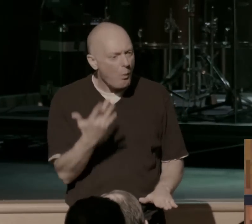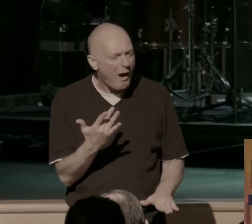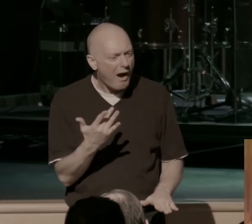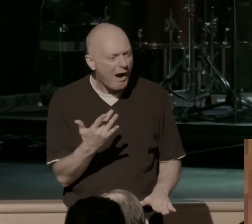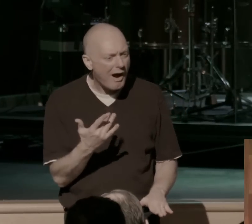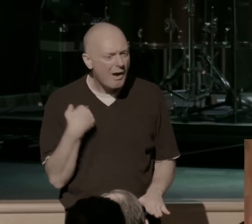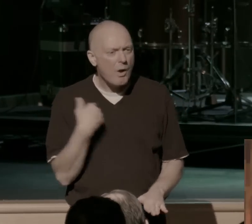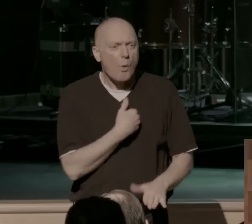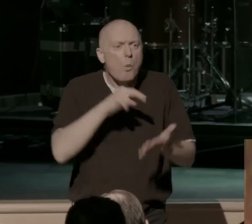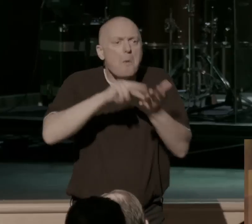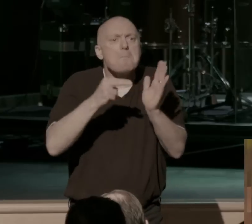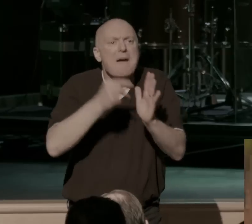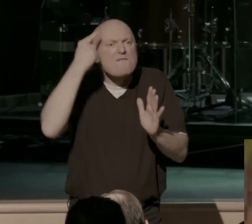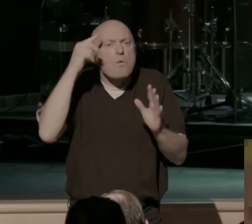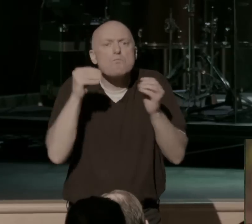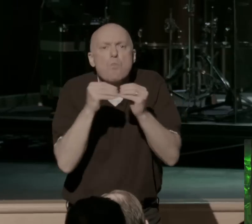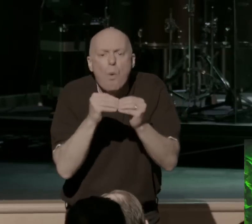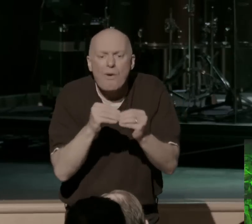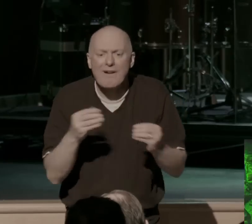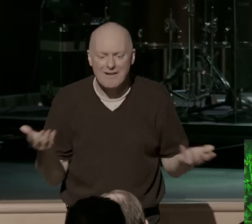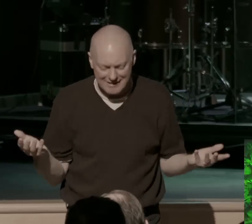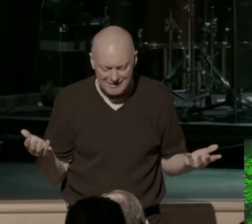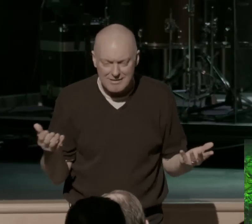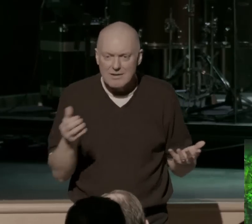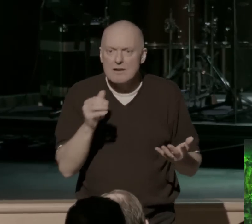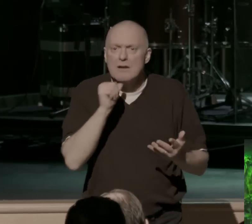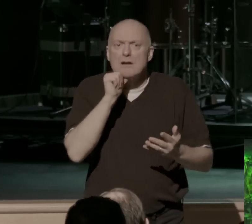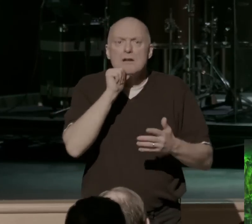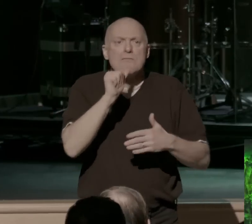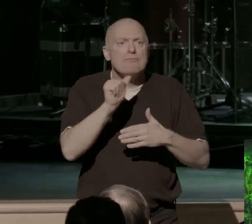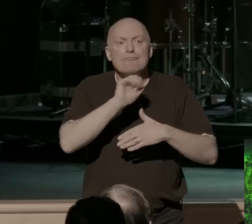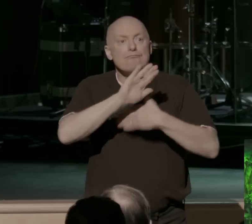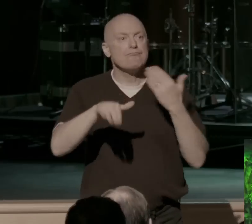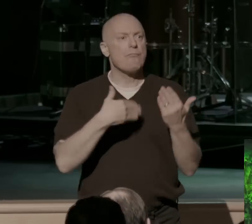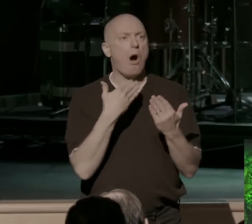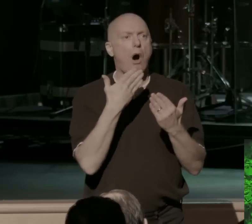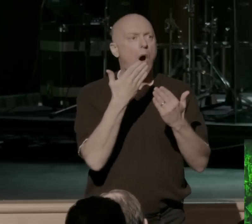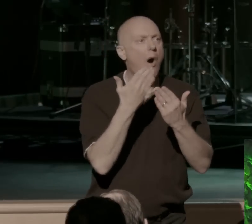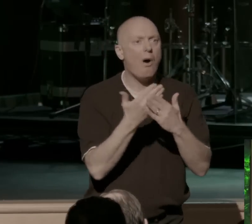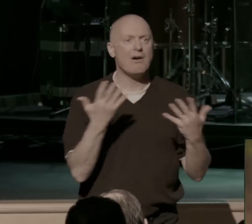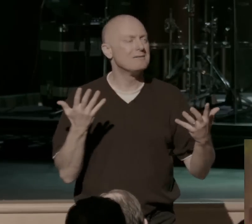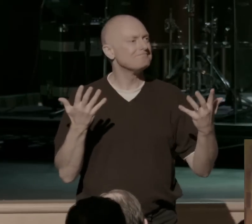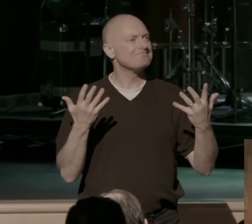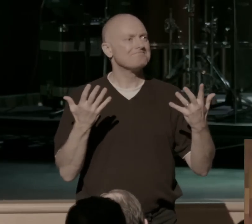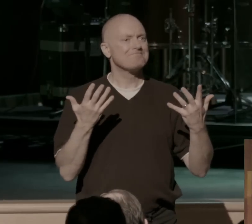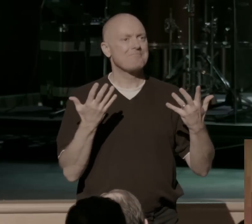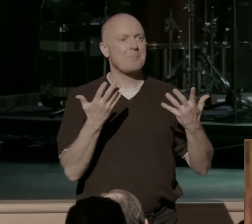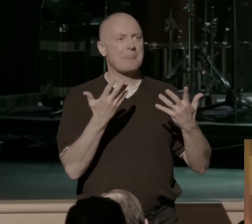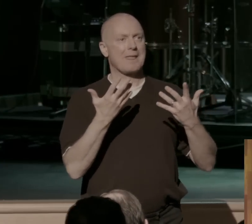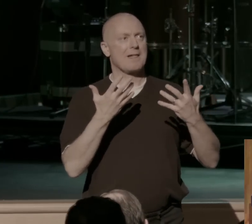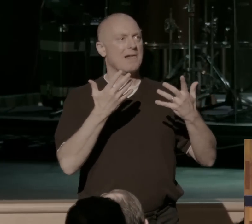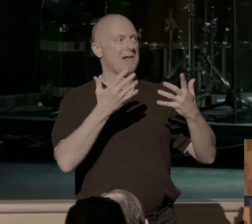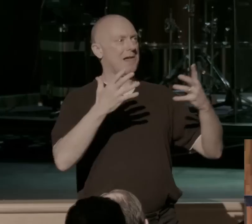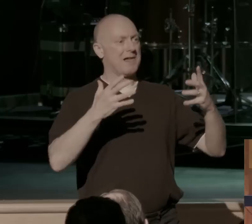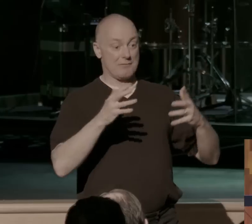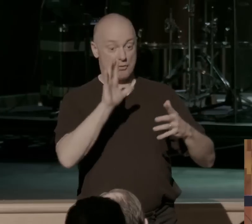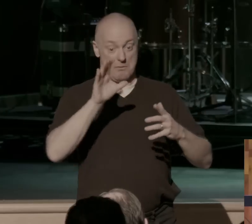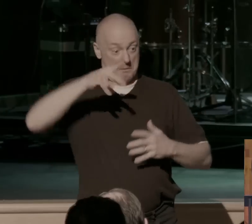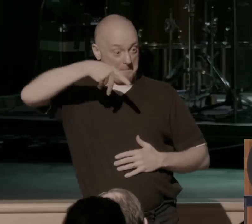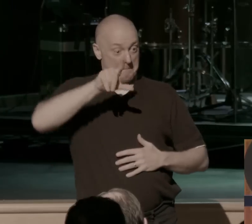meant for so much more. And not all the achievement, not all the critical acclaim, not all the plaques on the wall with your name